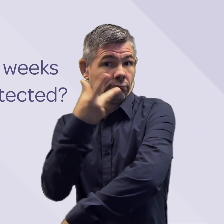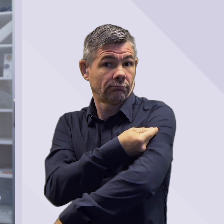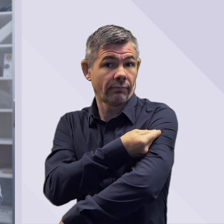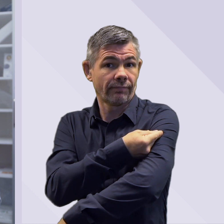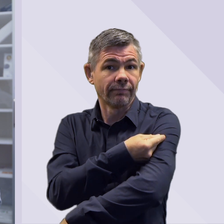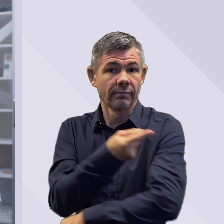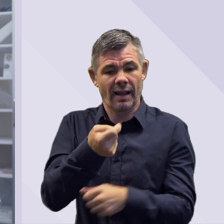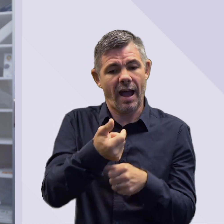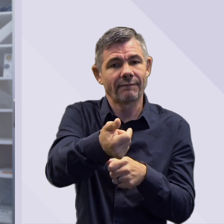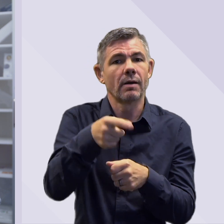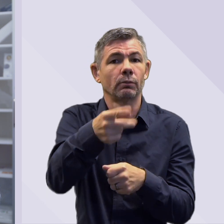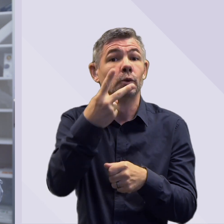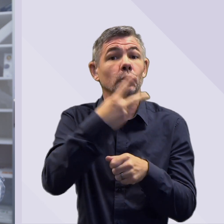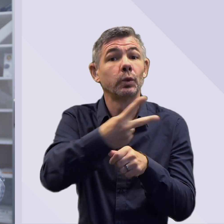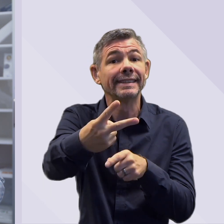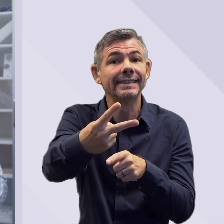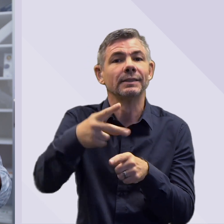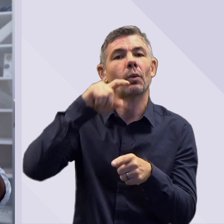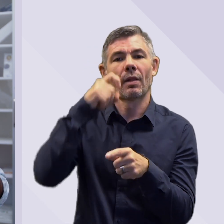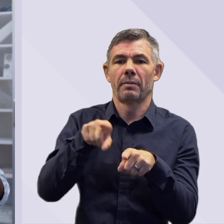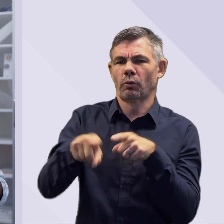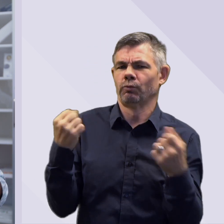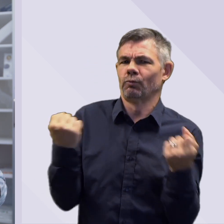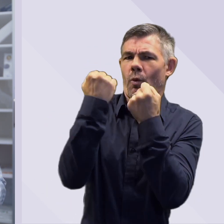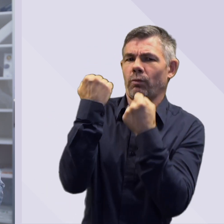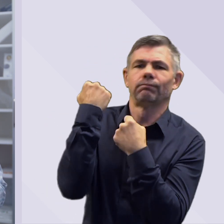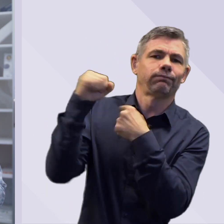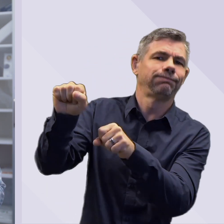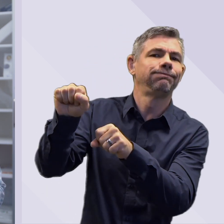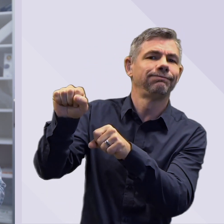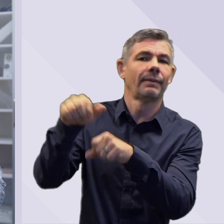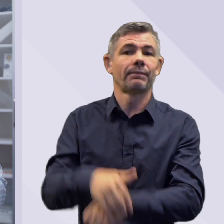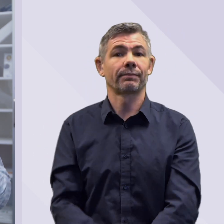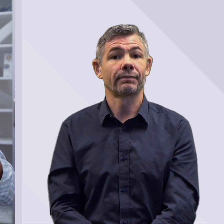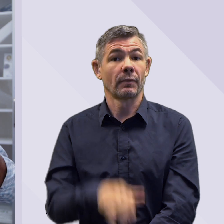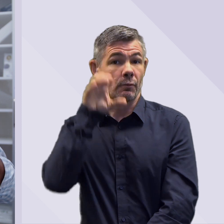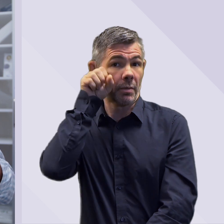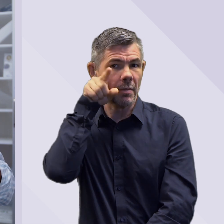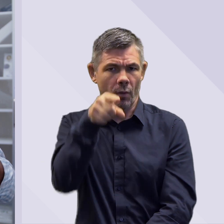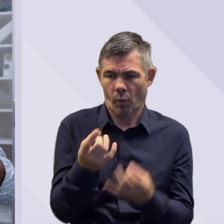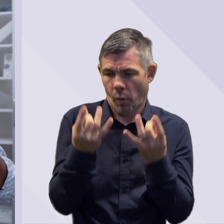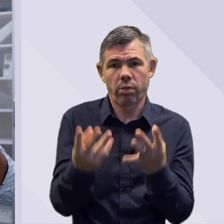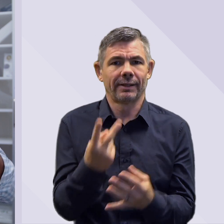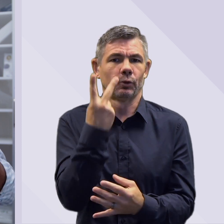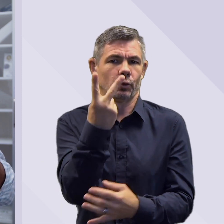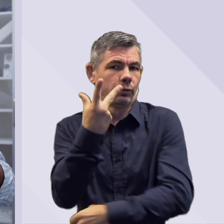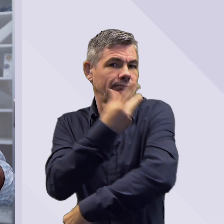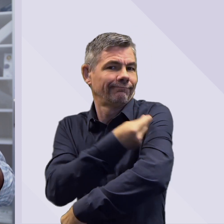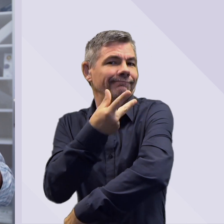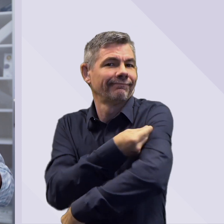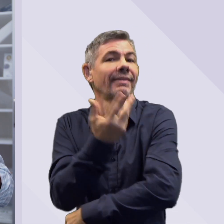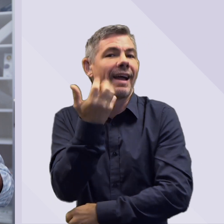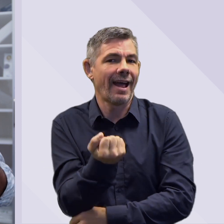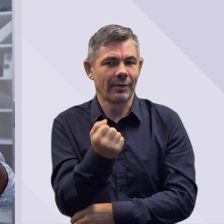It is probably going to be at your maximum after two weeks but because you've already got some